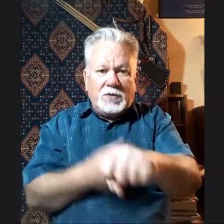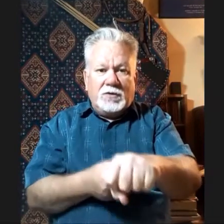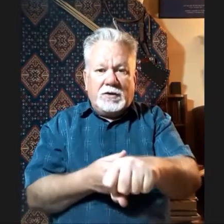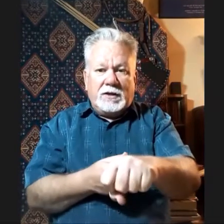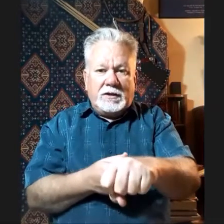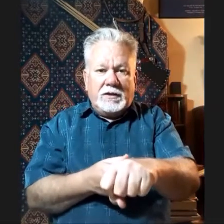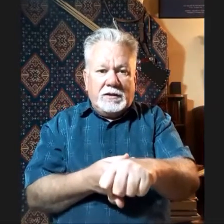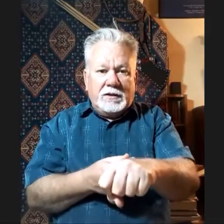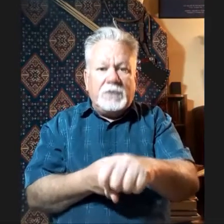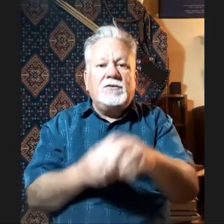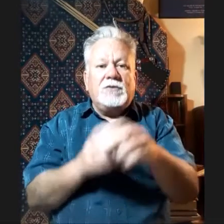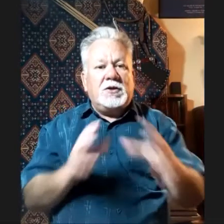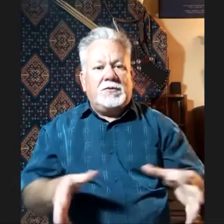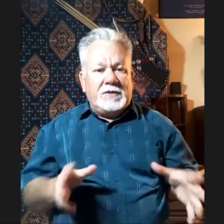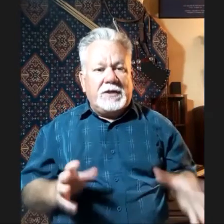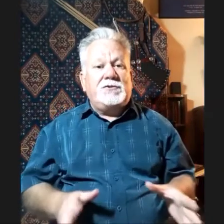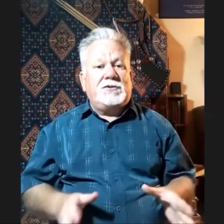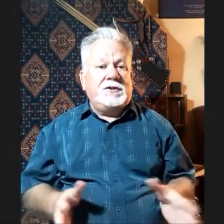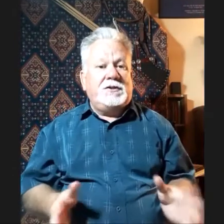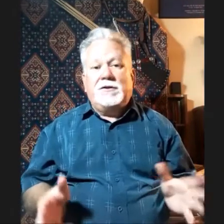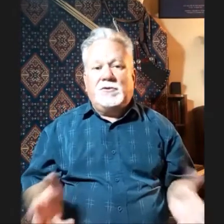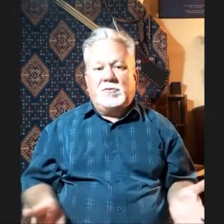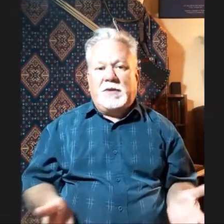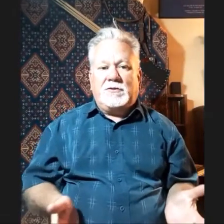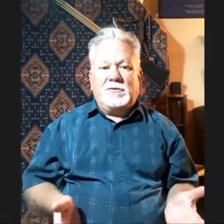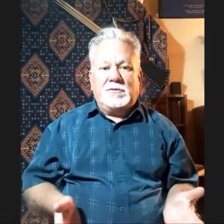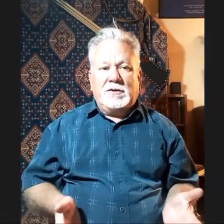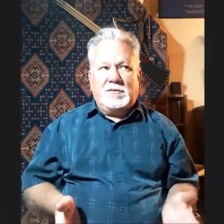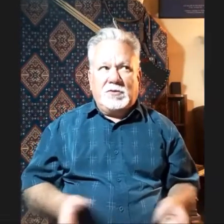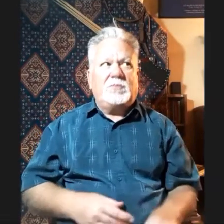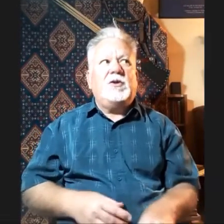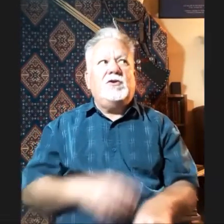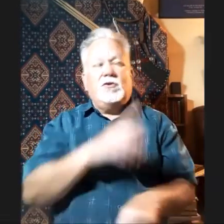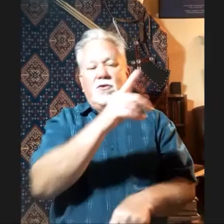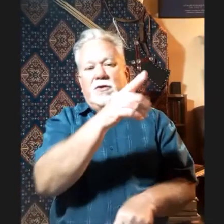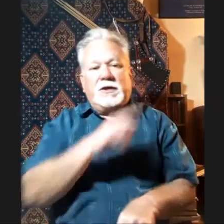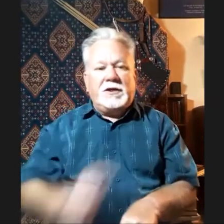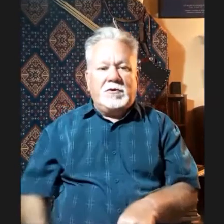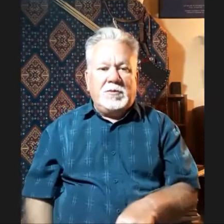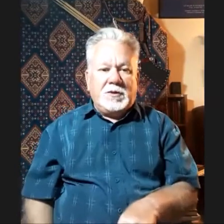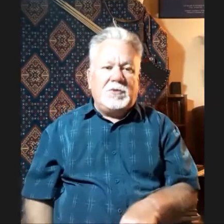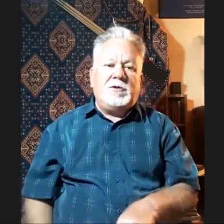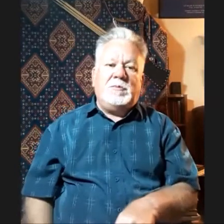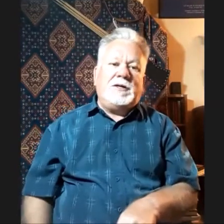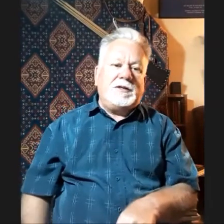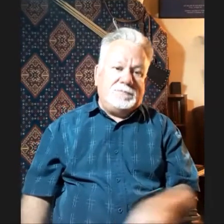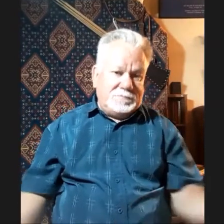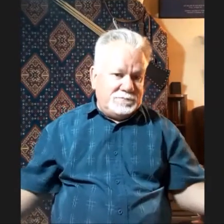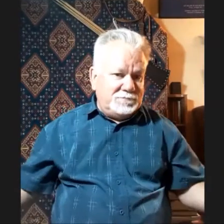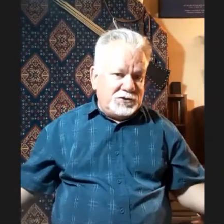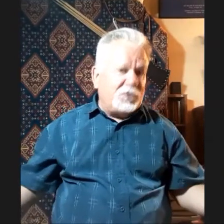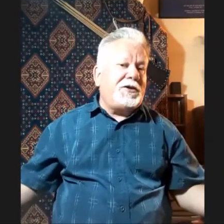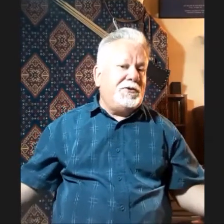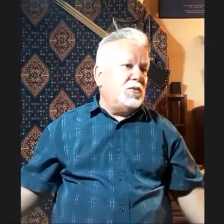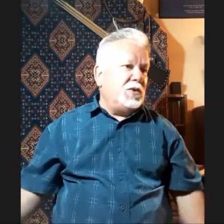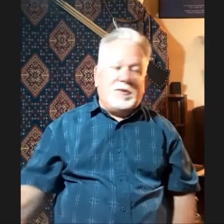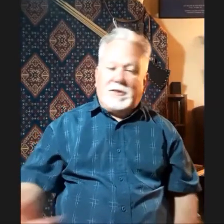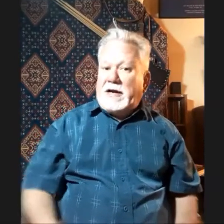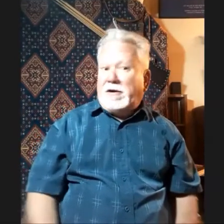you're knocking is the most dangerous thing you can do in battle. Because when you're not looking at your enemy, your enemy can strike you, whether with an arrow